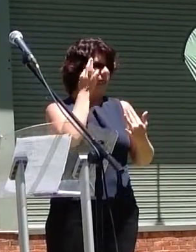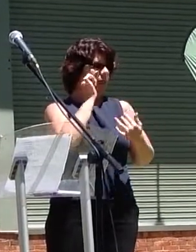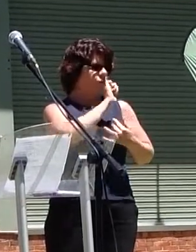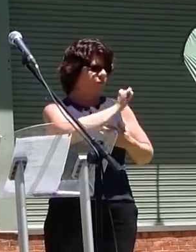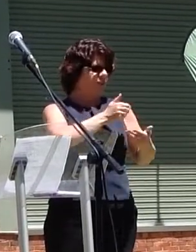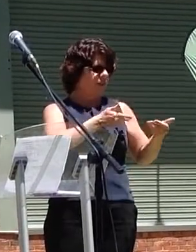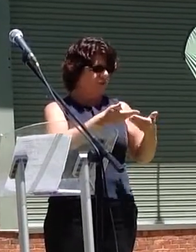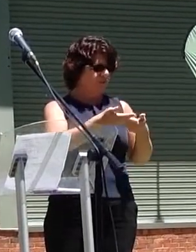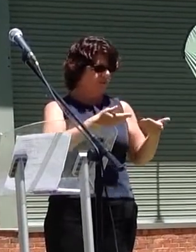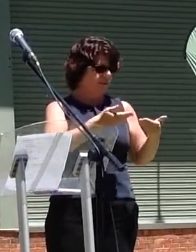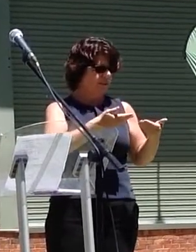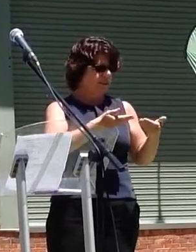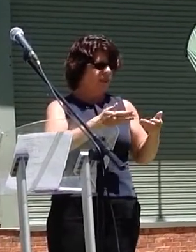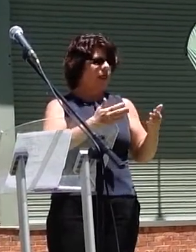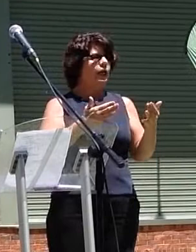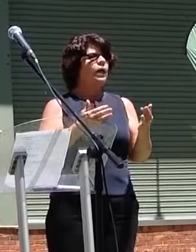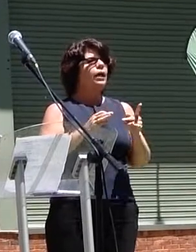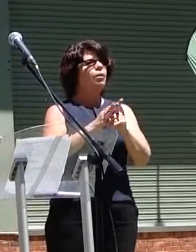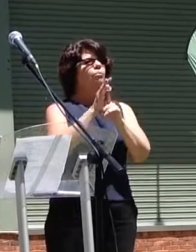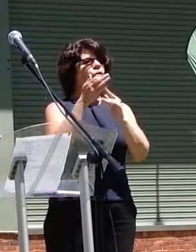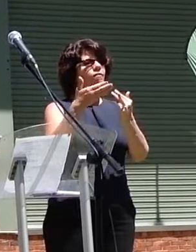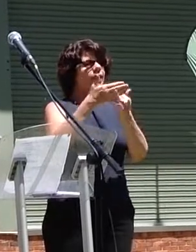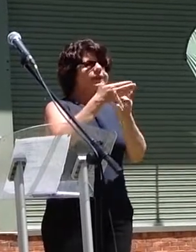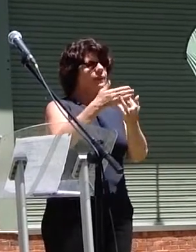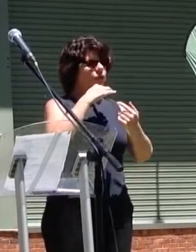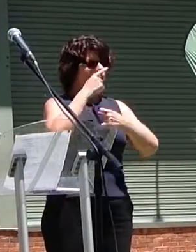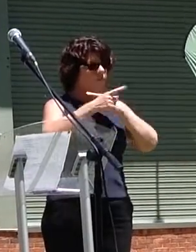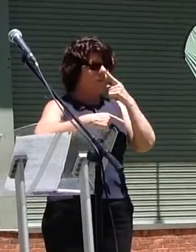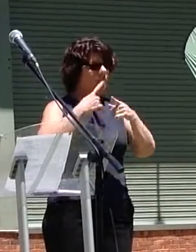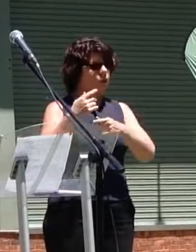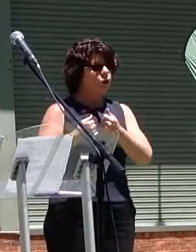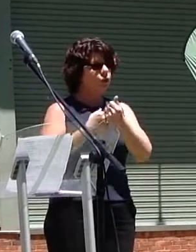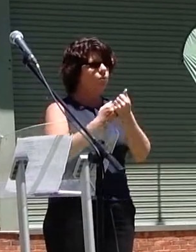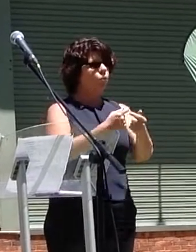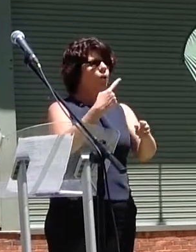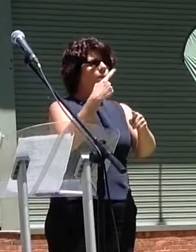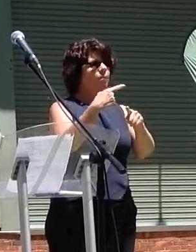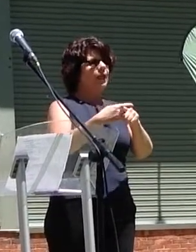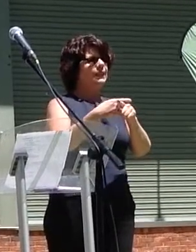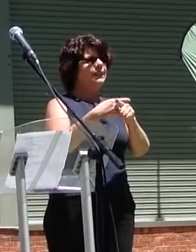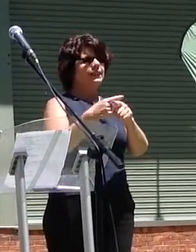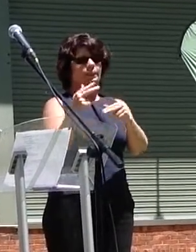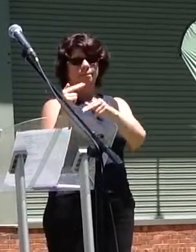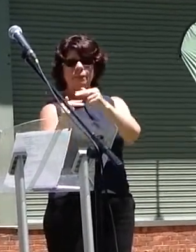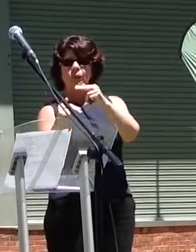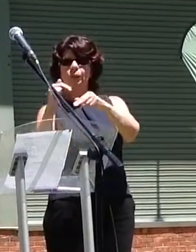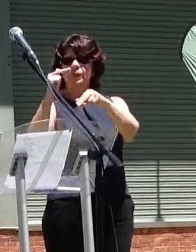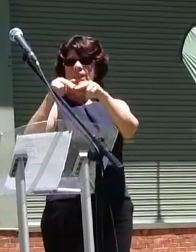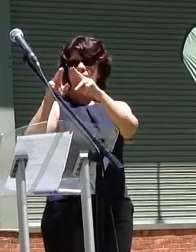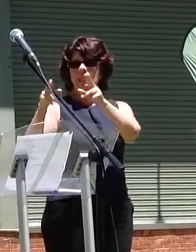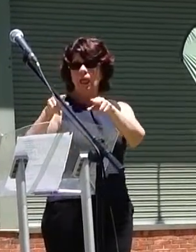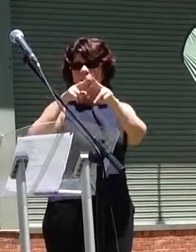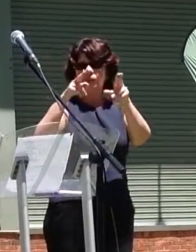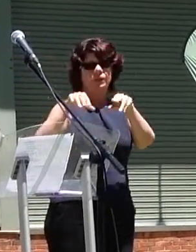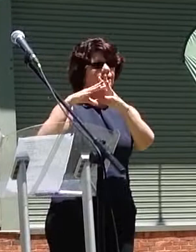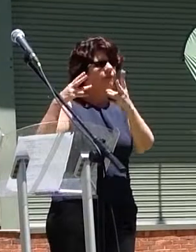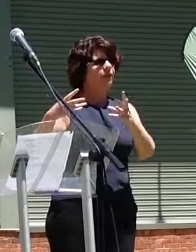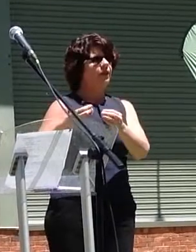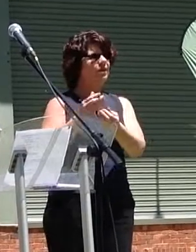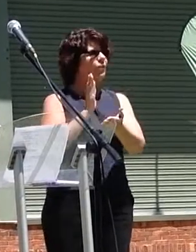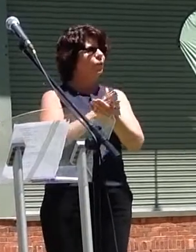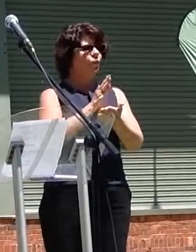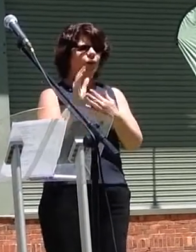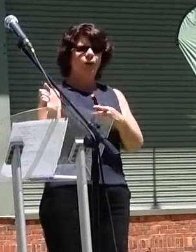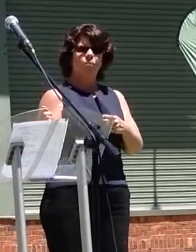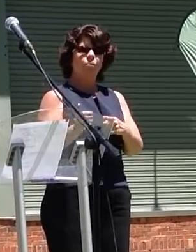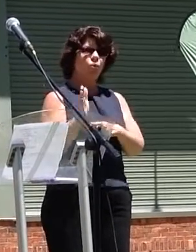improve access to information, support and also infrastructure. It is so important that all members